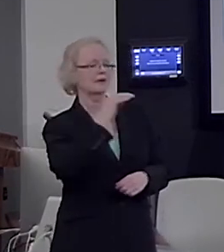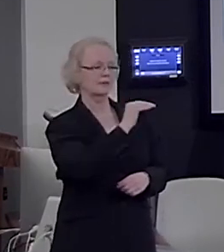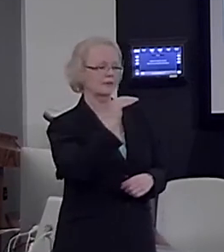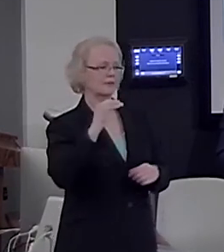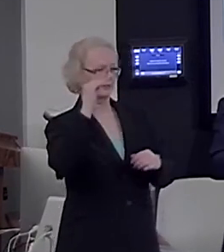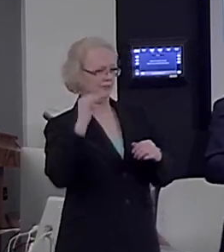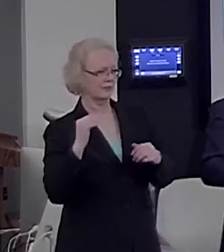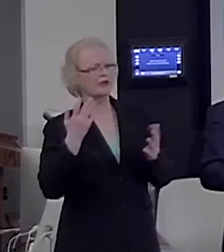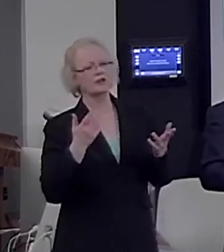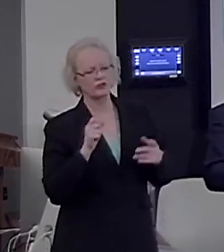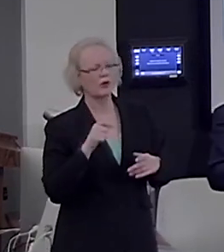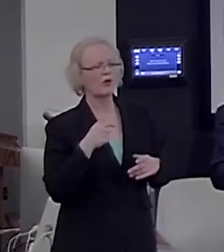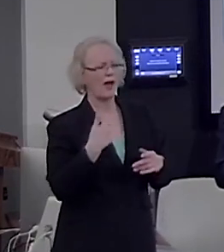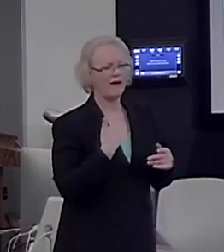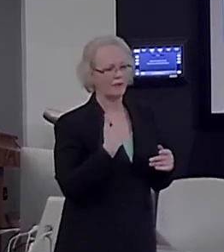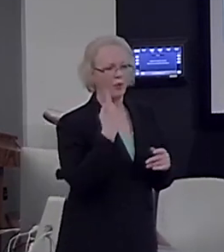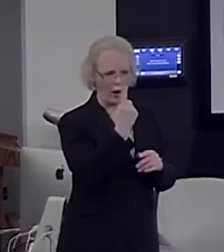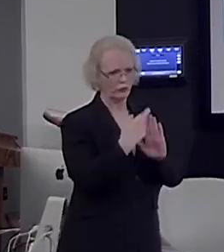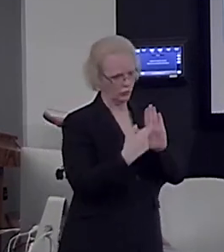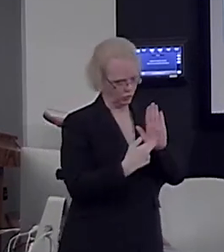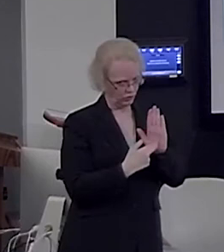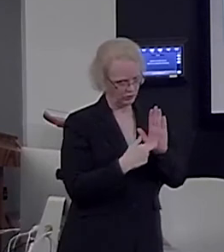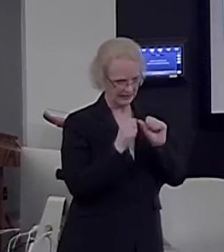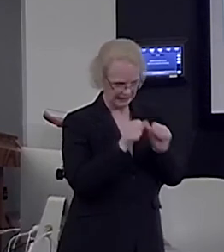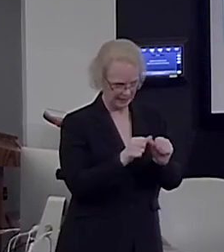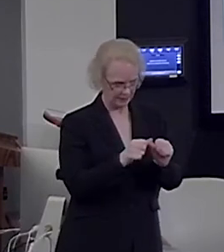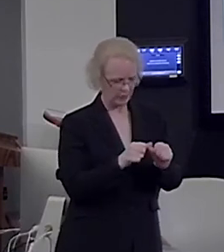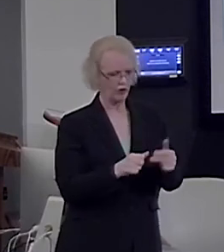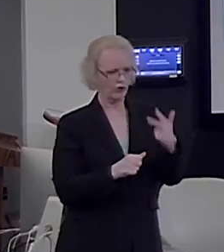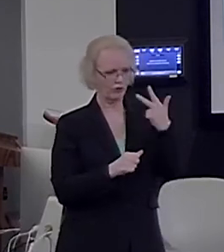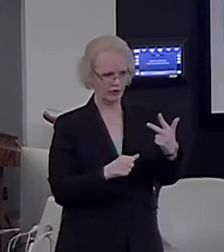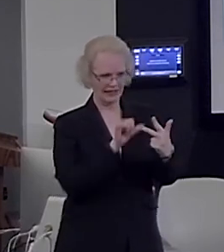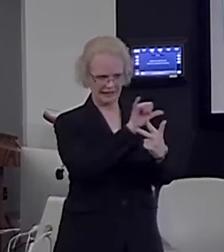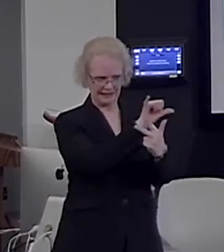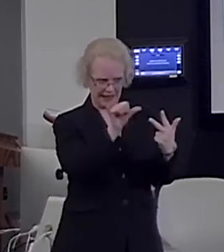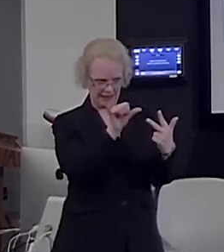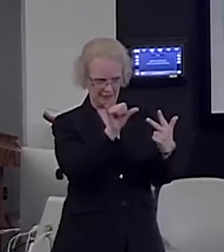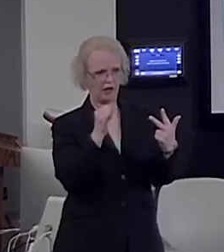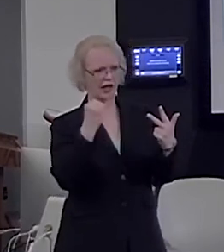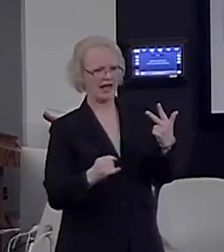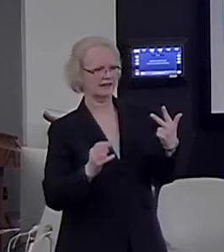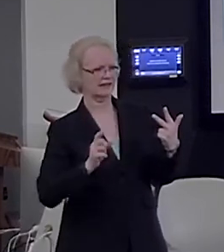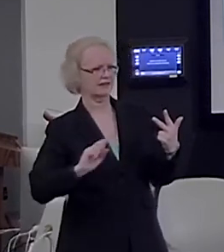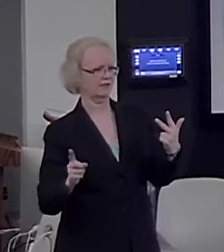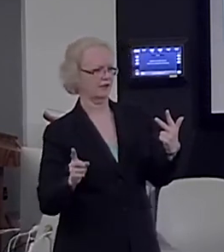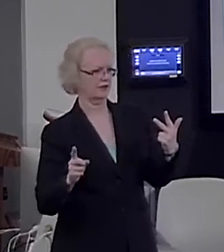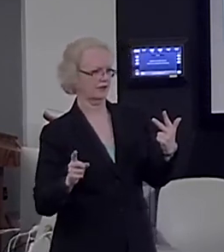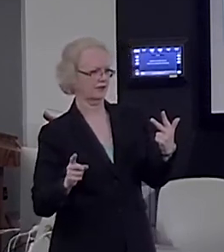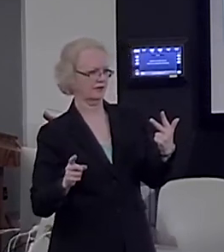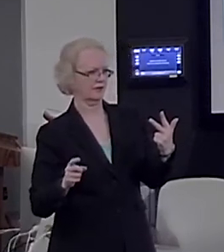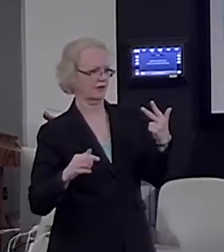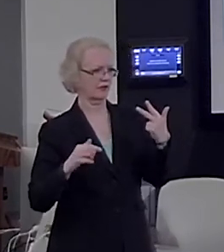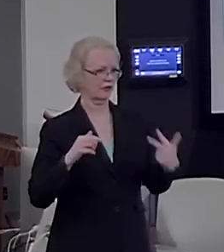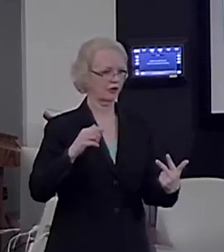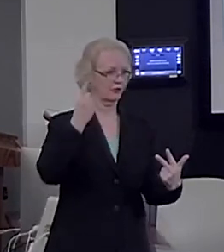The only rule which is constant here is there should be three, and then the last one is different, okay? Very simple syntax. It's not even context